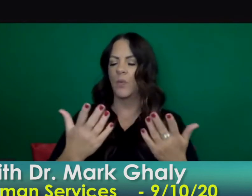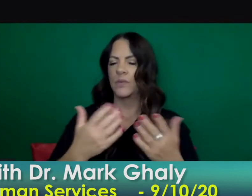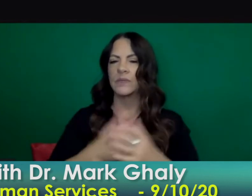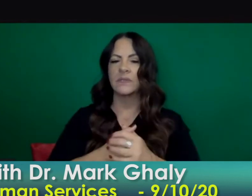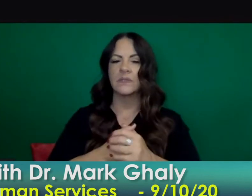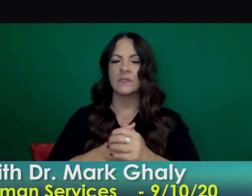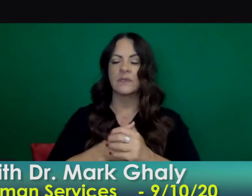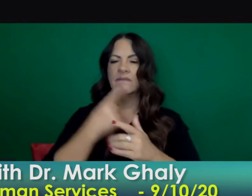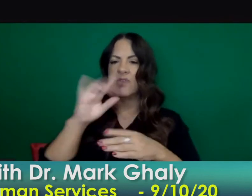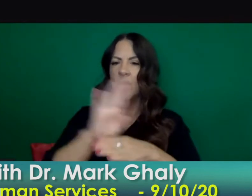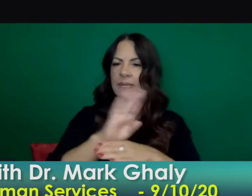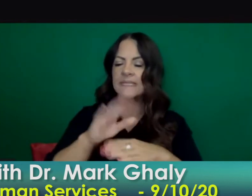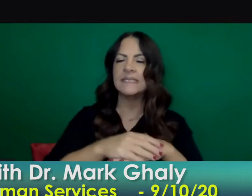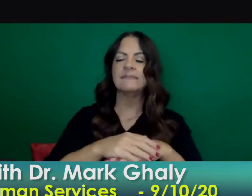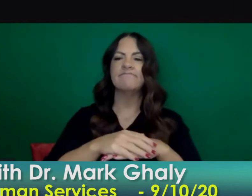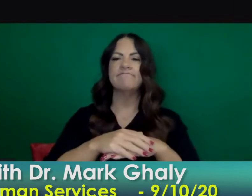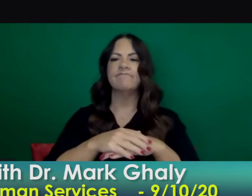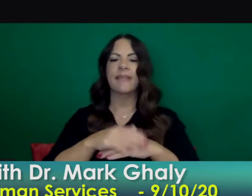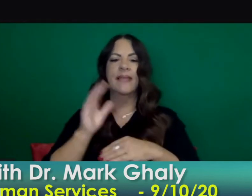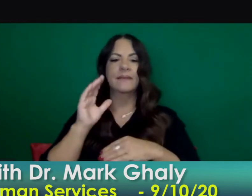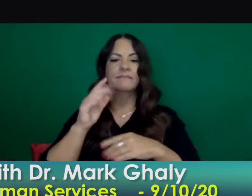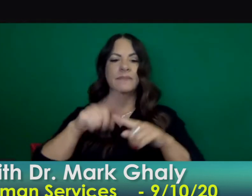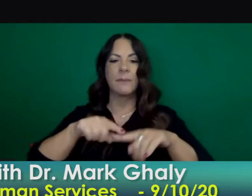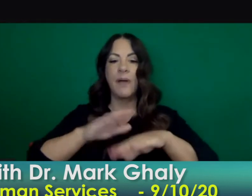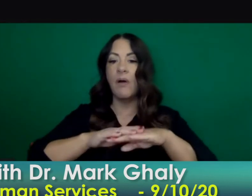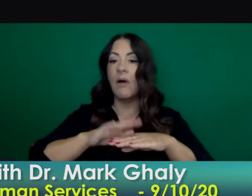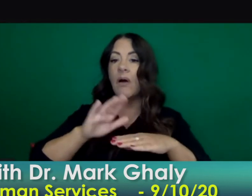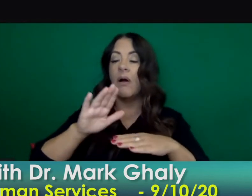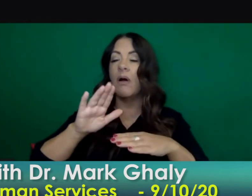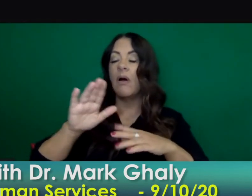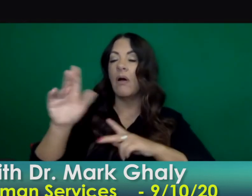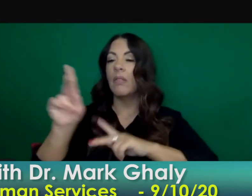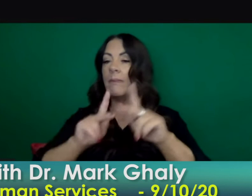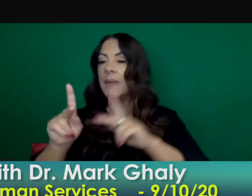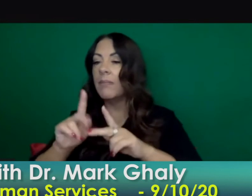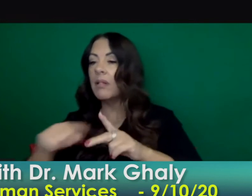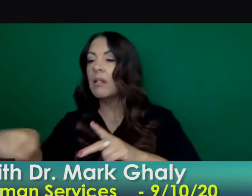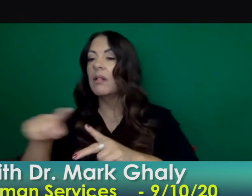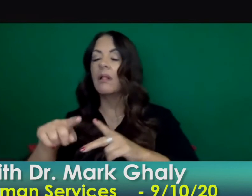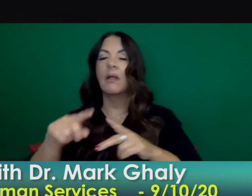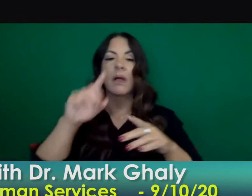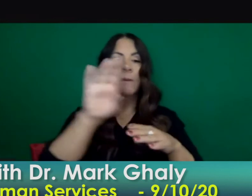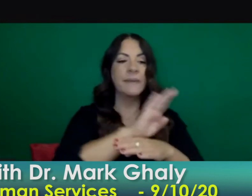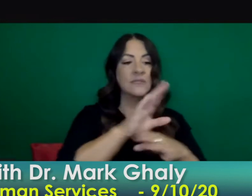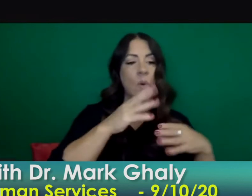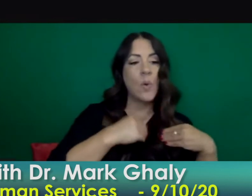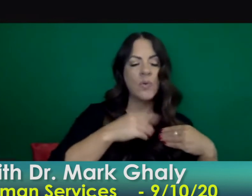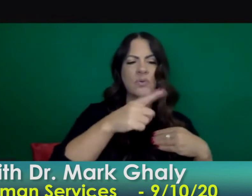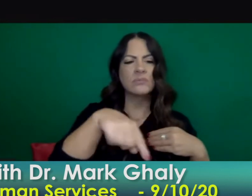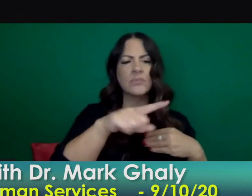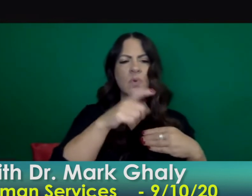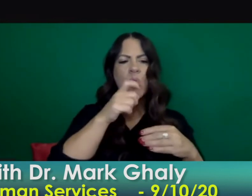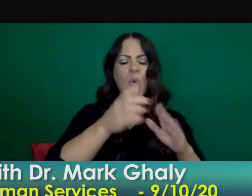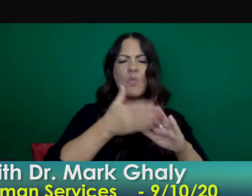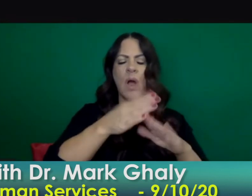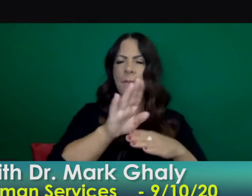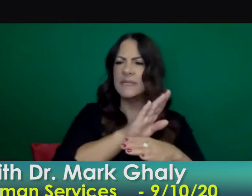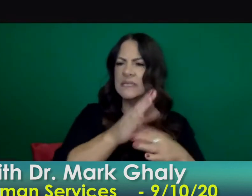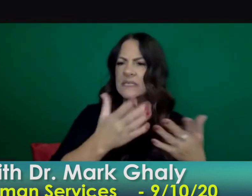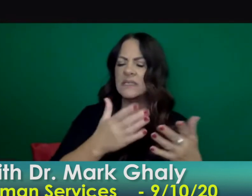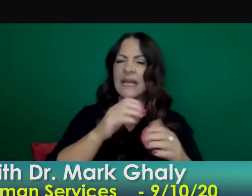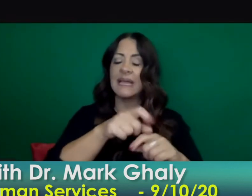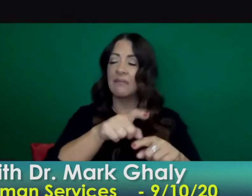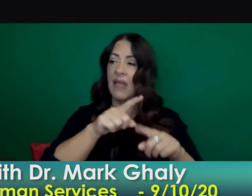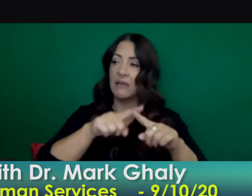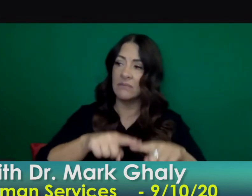our population uh our business owners can continue to rely on moving slowly